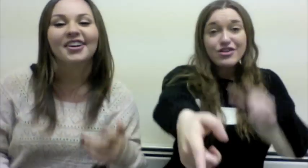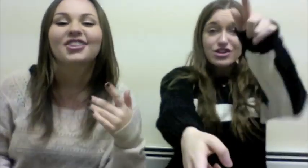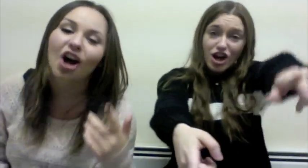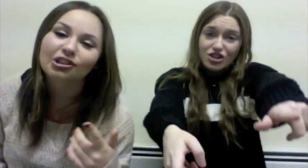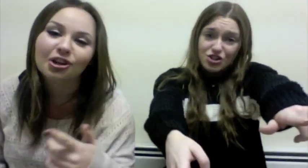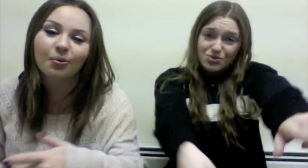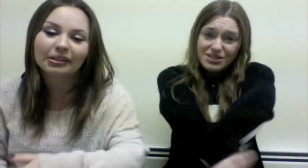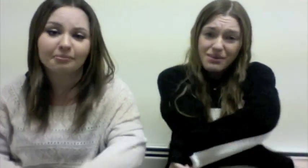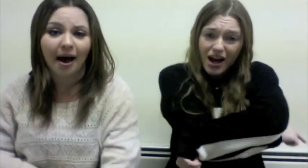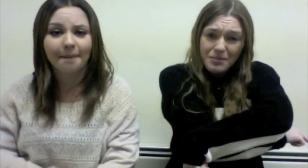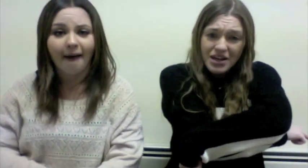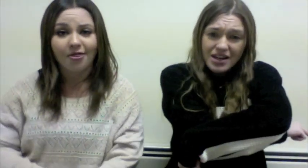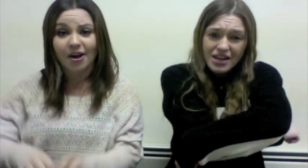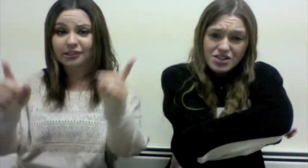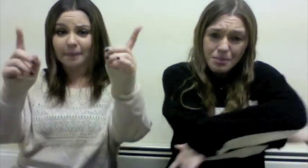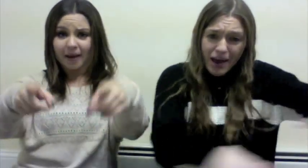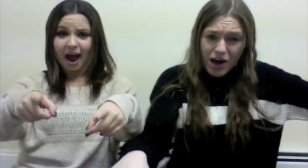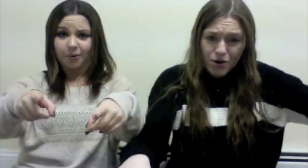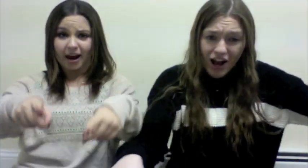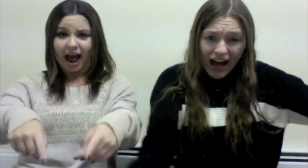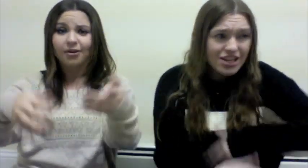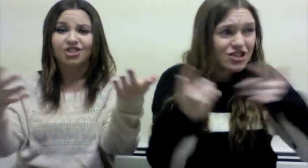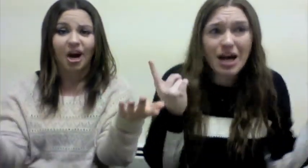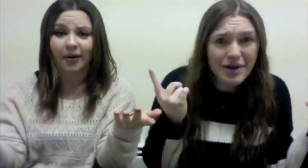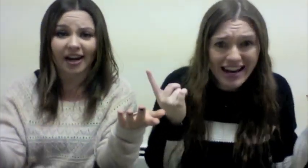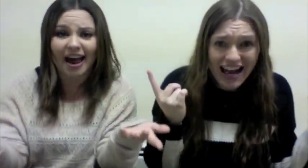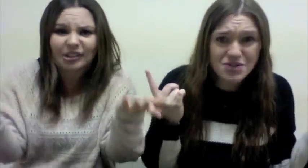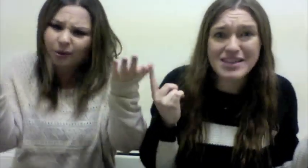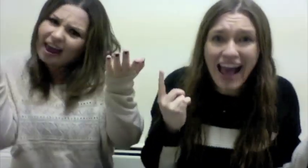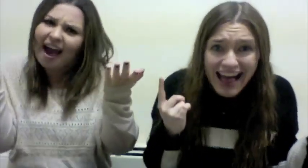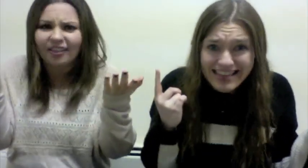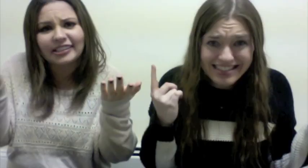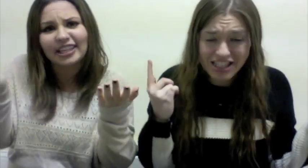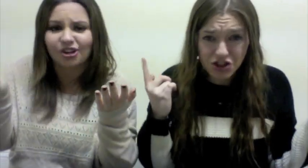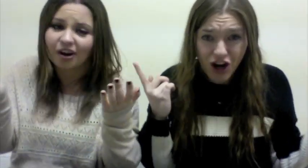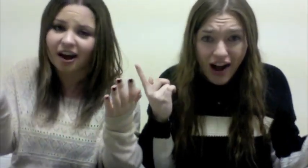Derek talks to his mom. There's a power outage, now we gotta ask what the hell is Kira.